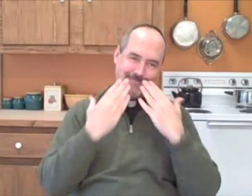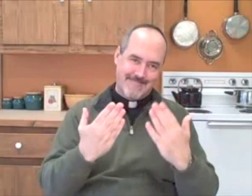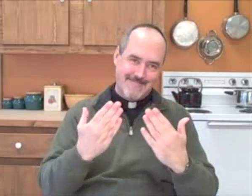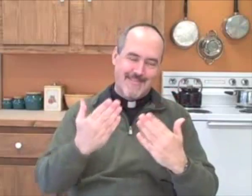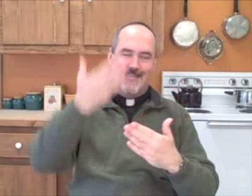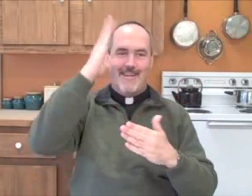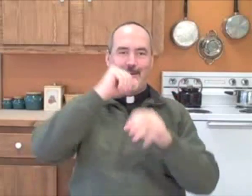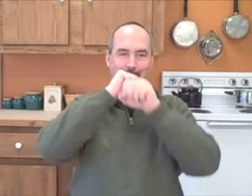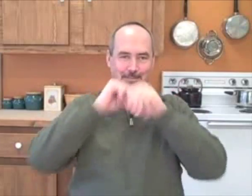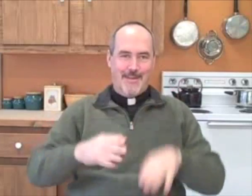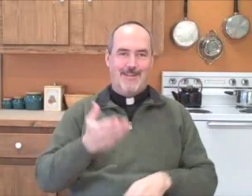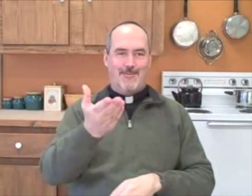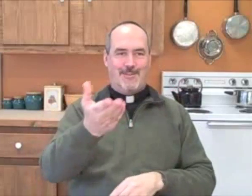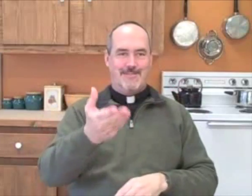and God bless each and every one of you.